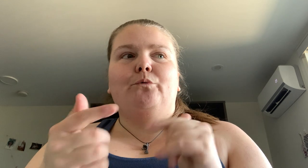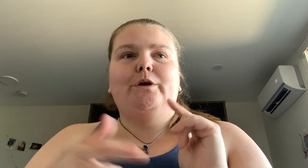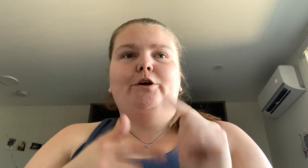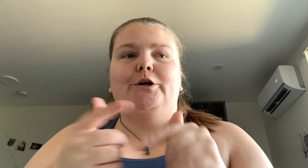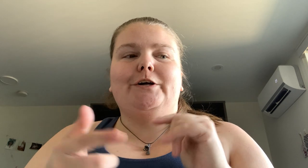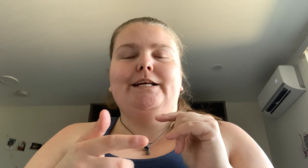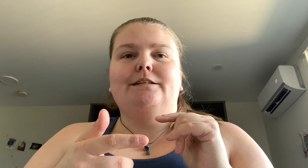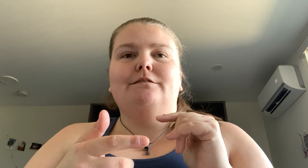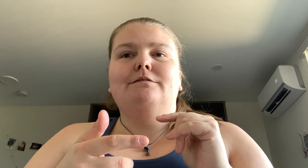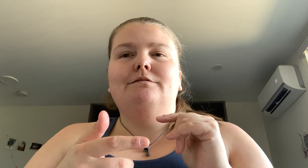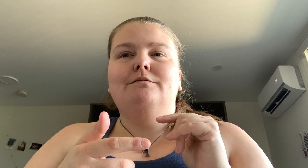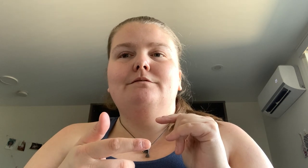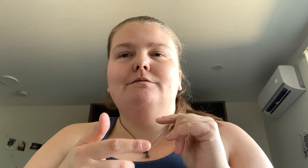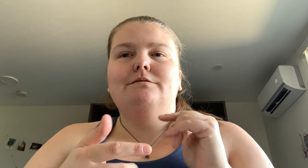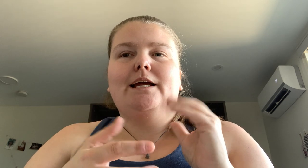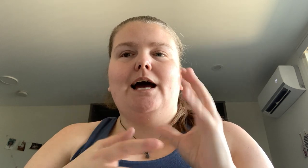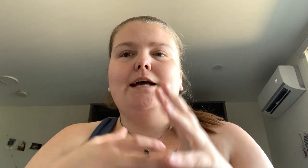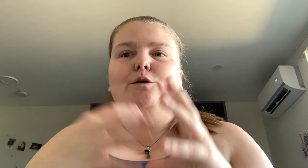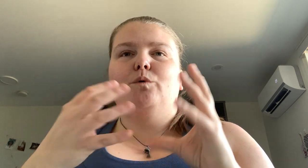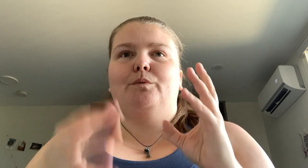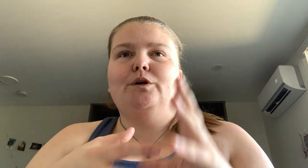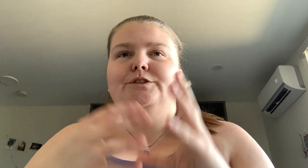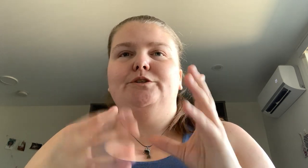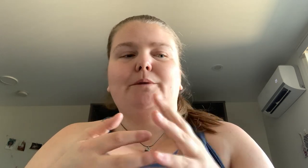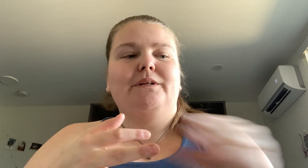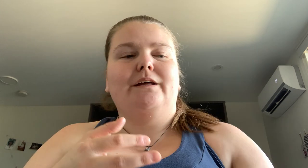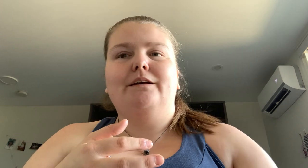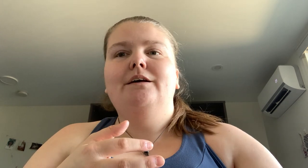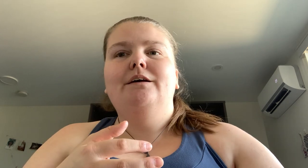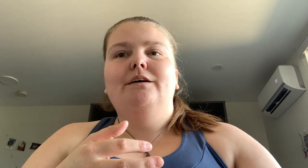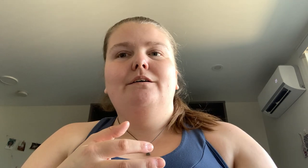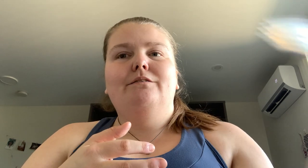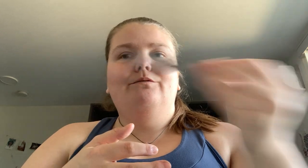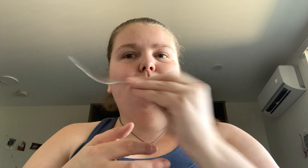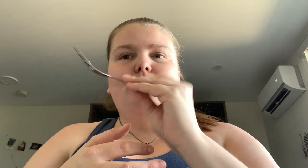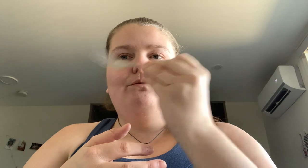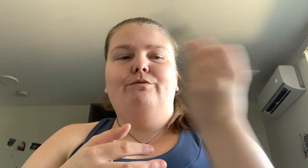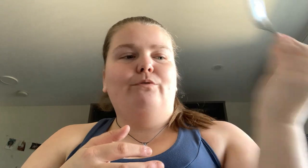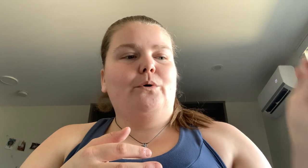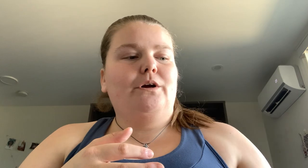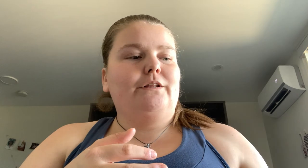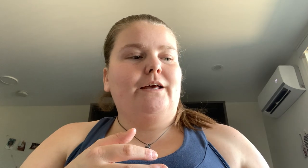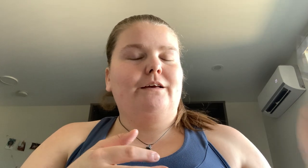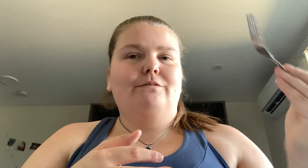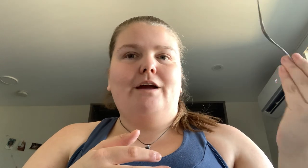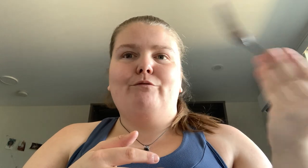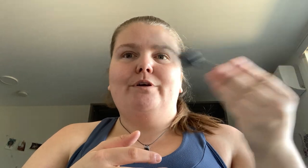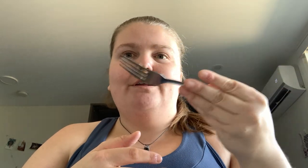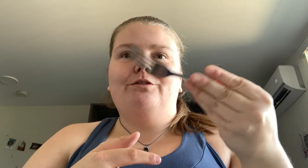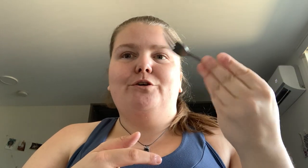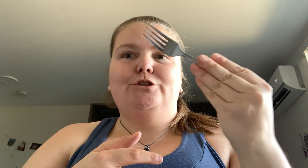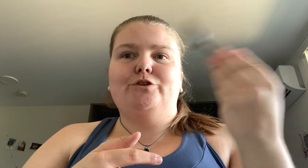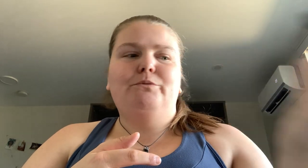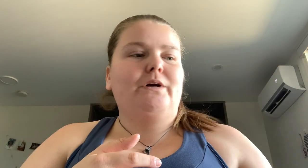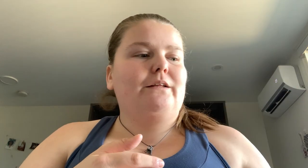recurring like item or person or something like for like every third dream you get